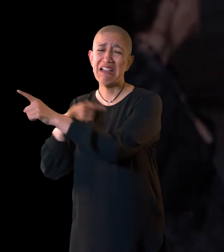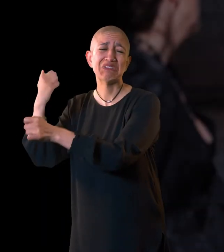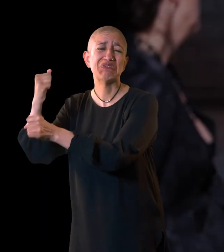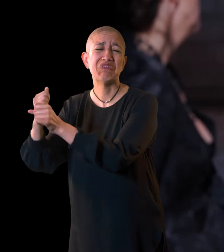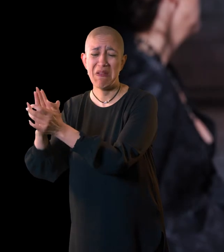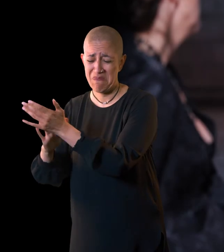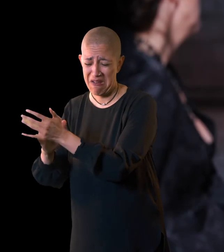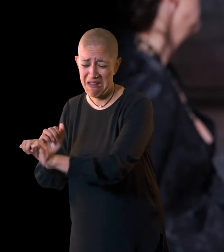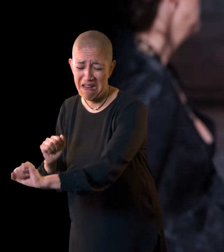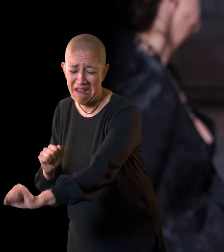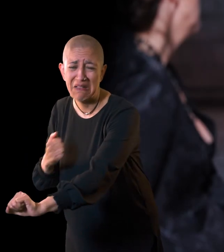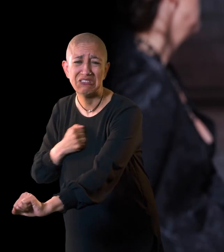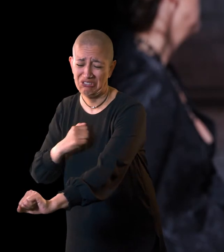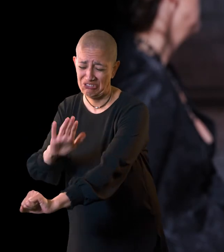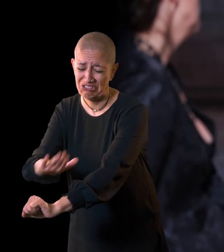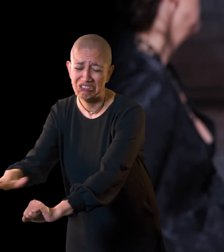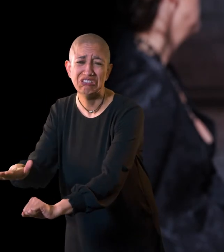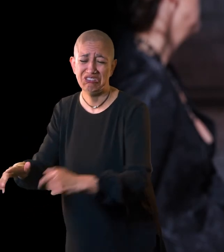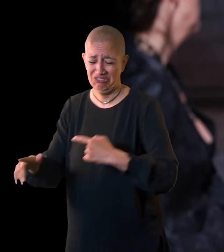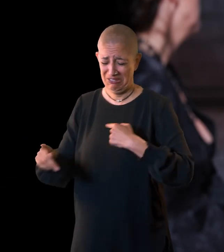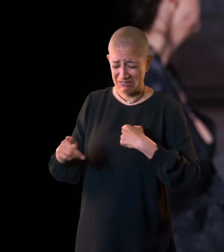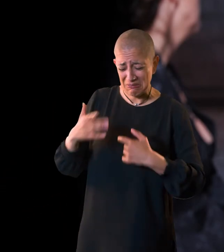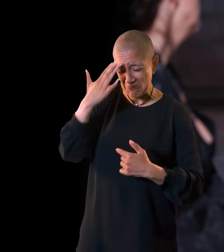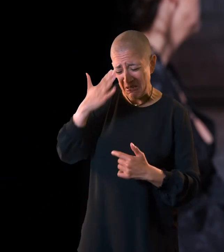Margaret teaches them how to curse and leaves for France. France.